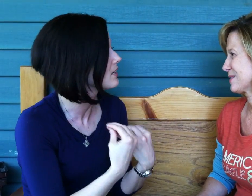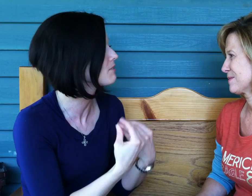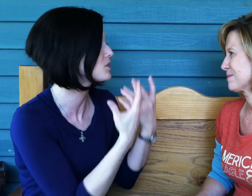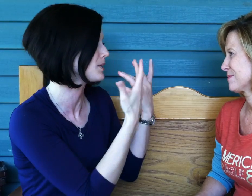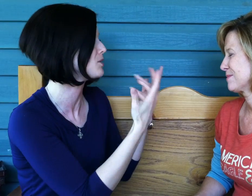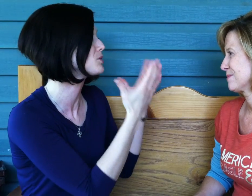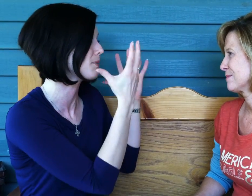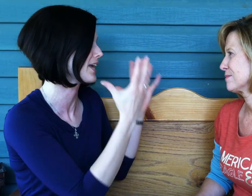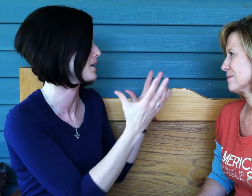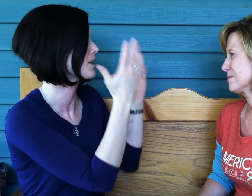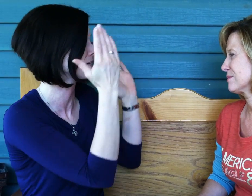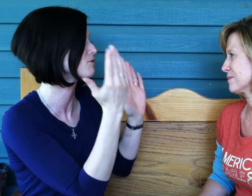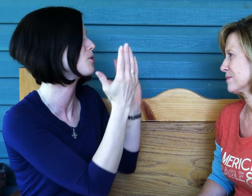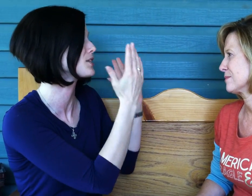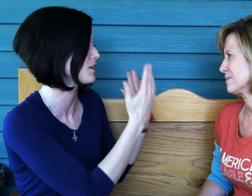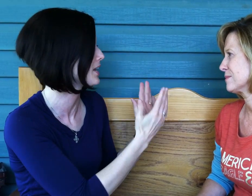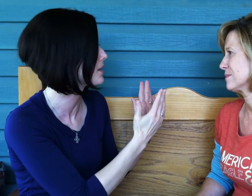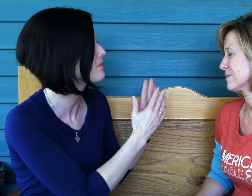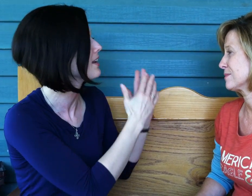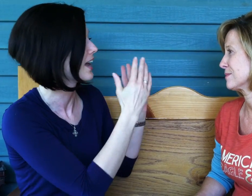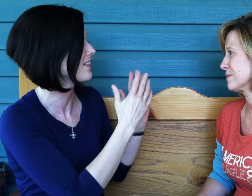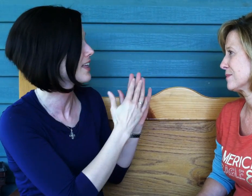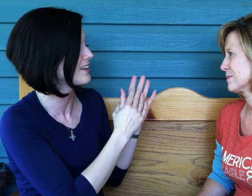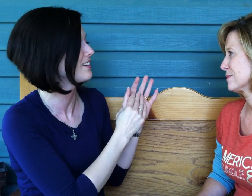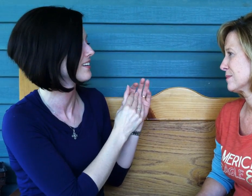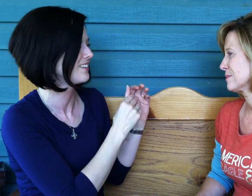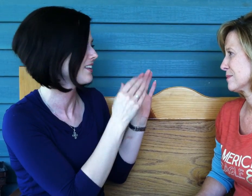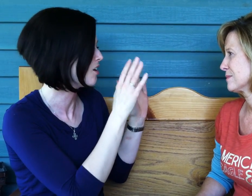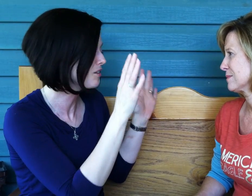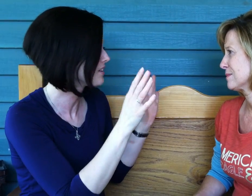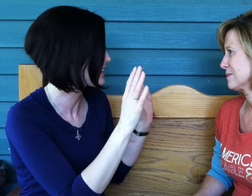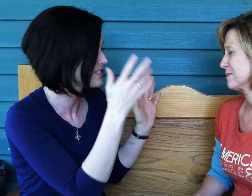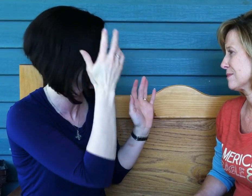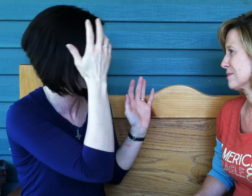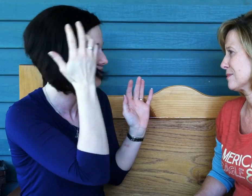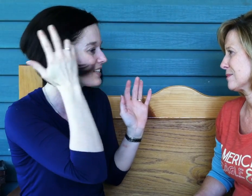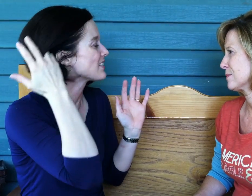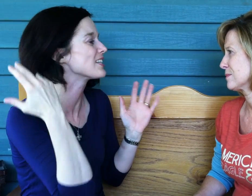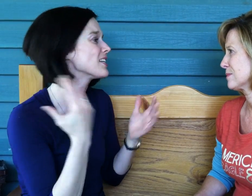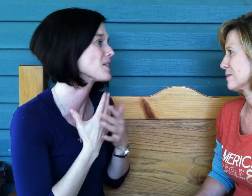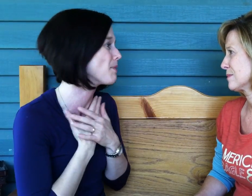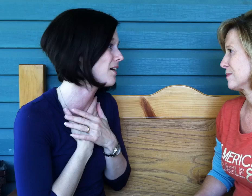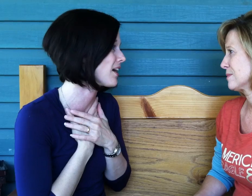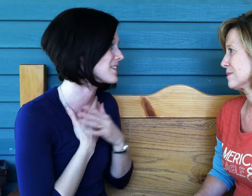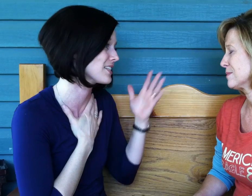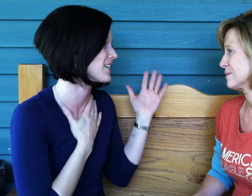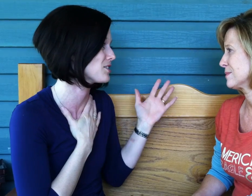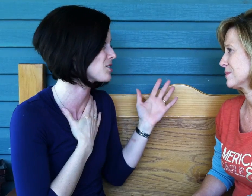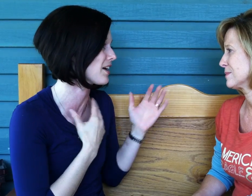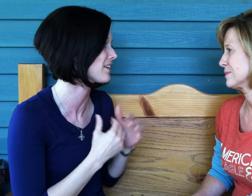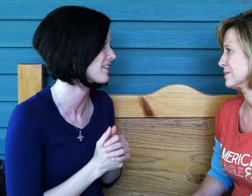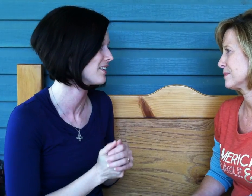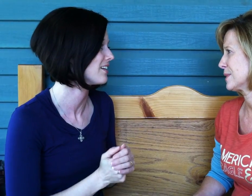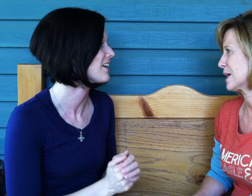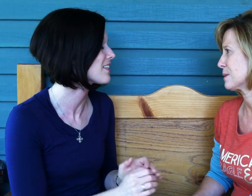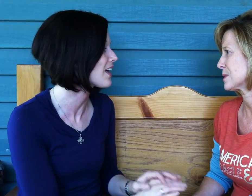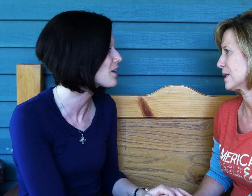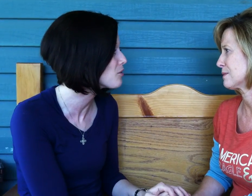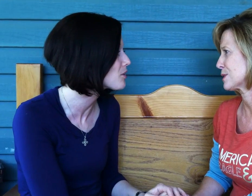enough to be used by Him and to focus on Him. And then all of us, it doesn't, it isn't about us, it's His strength. Thank you for